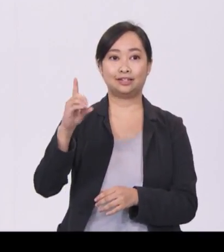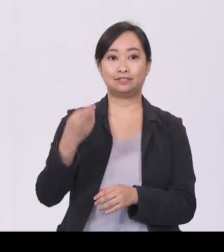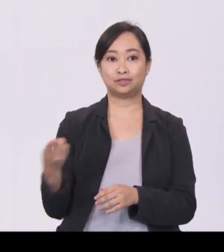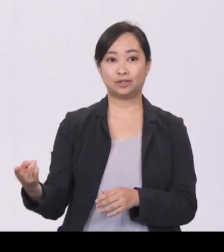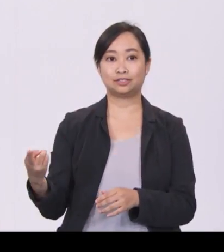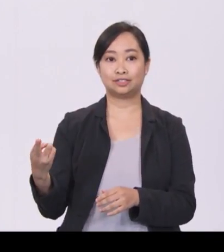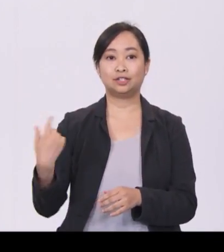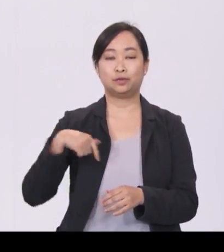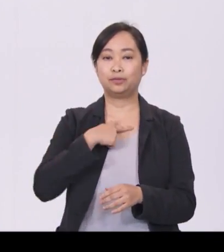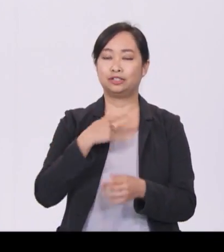robotics.